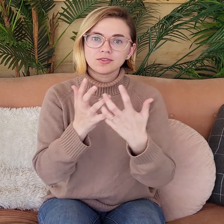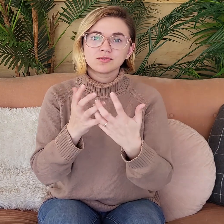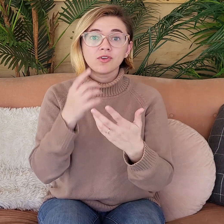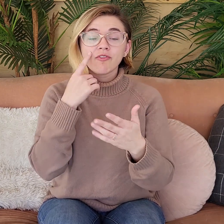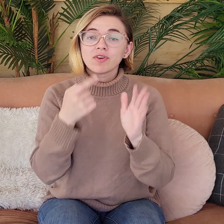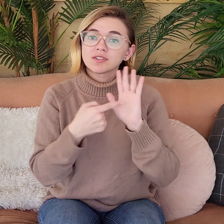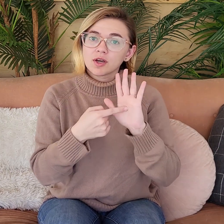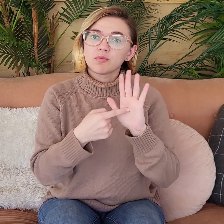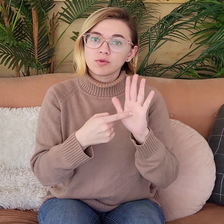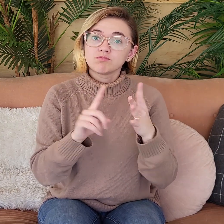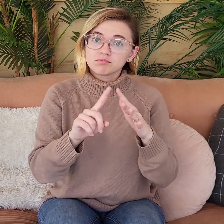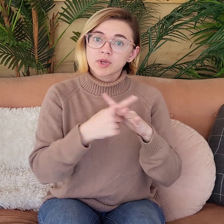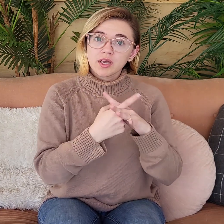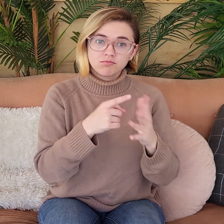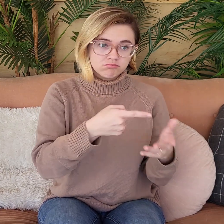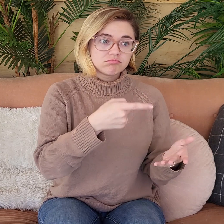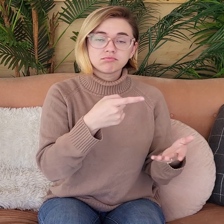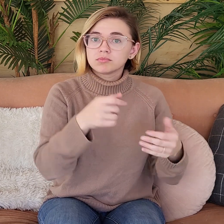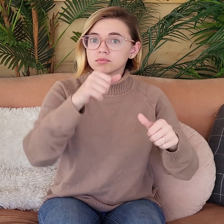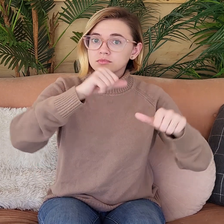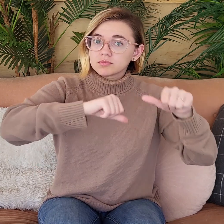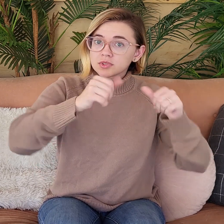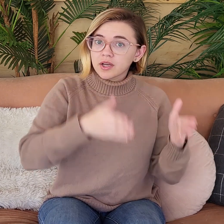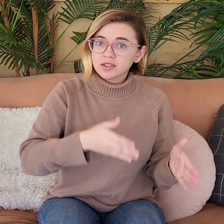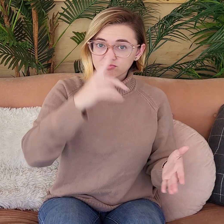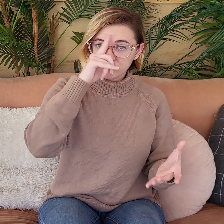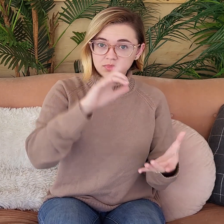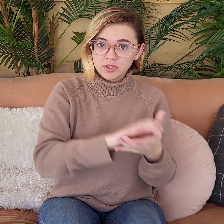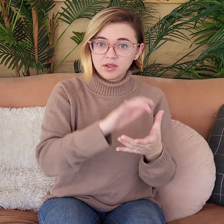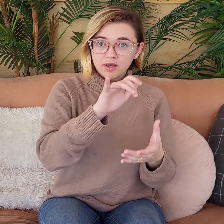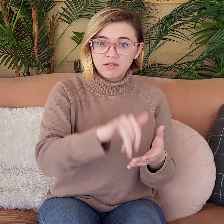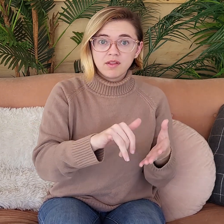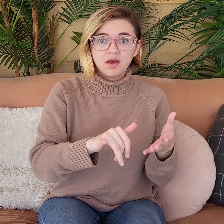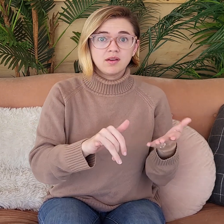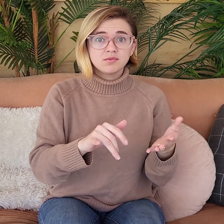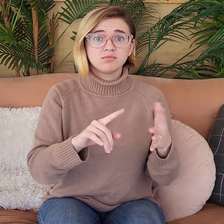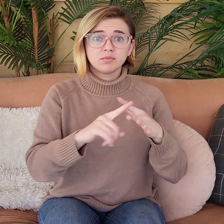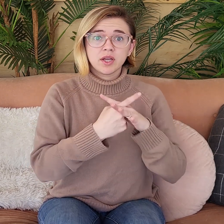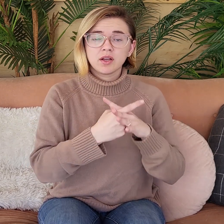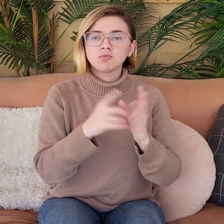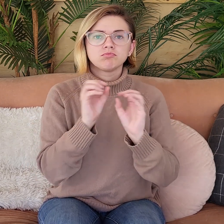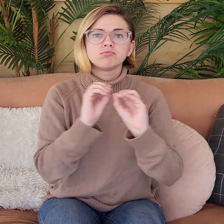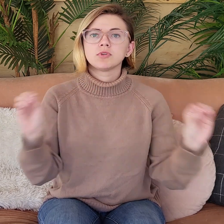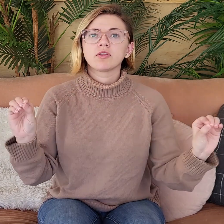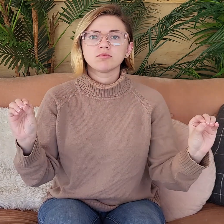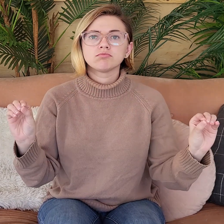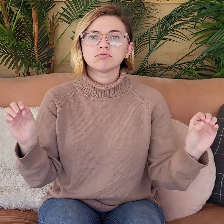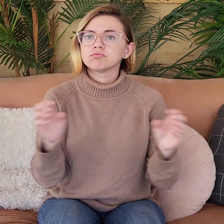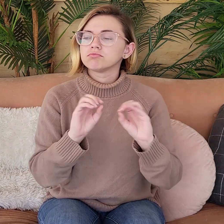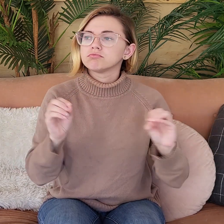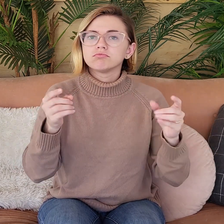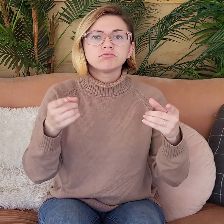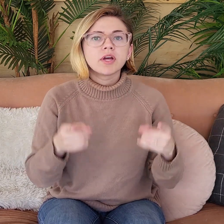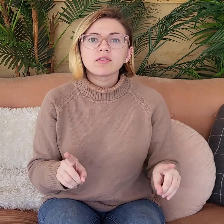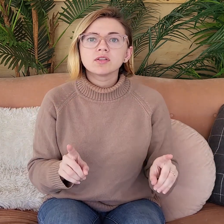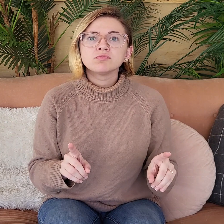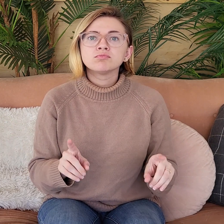in agreeance, but some of it matches. For example, in the beginning, scientists, they believe that in the beginning there was nothing.